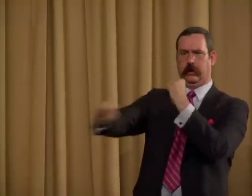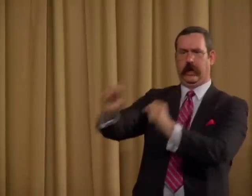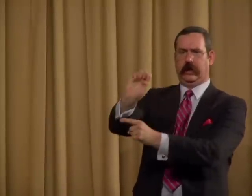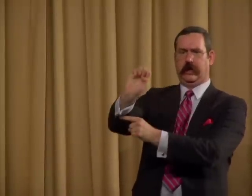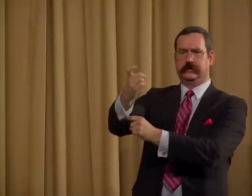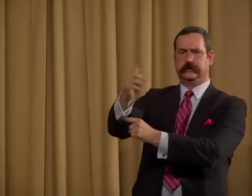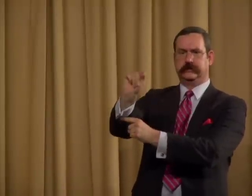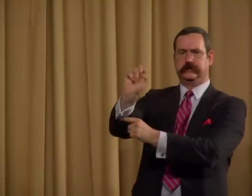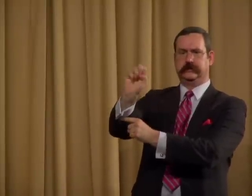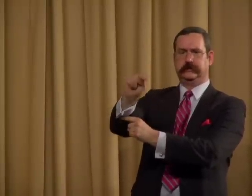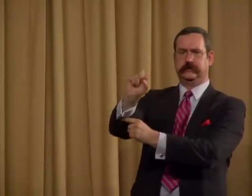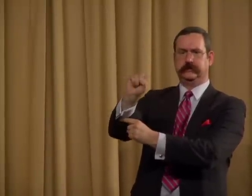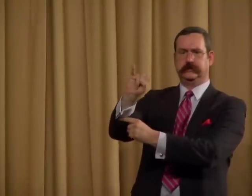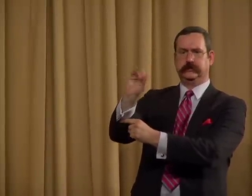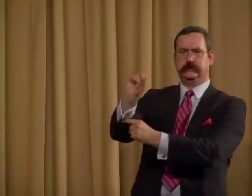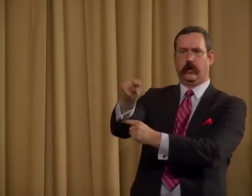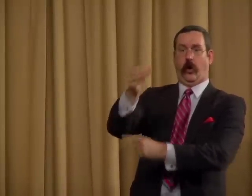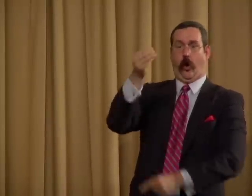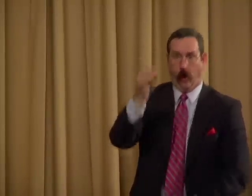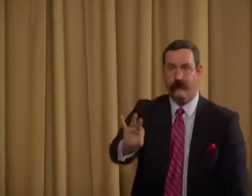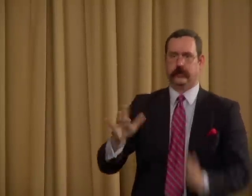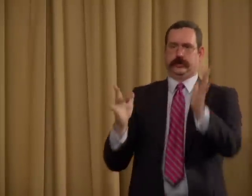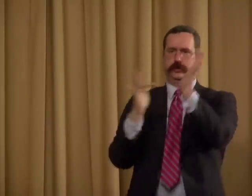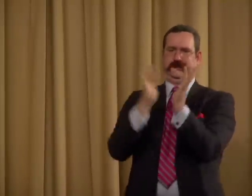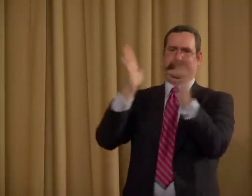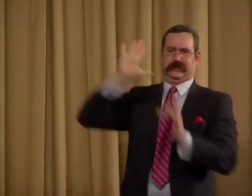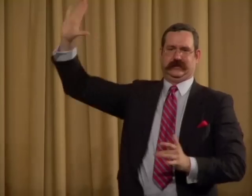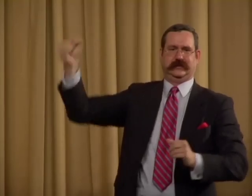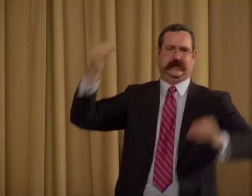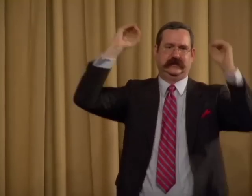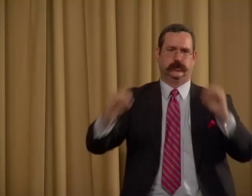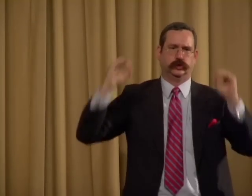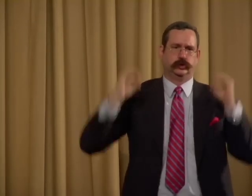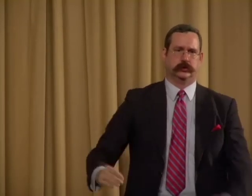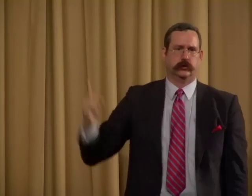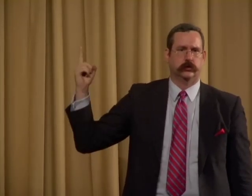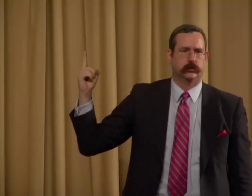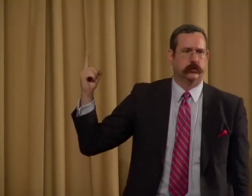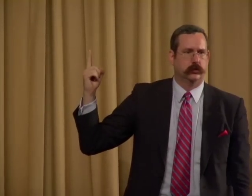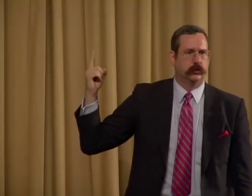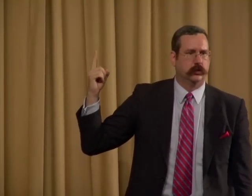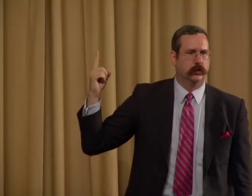do. And what I do is an extension of Jesus' teachings.